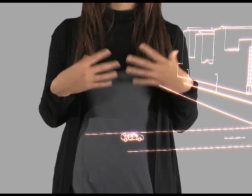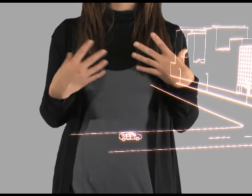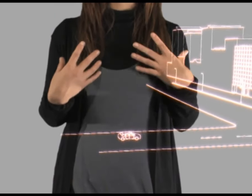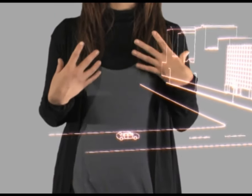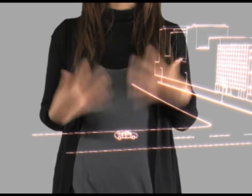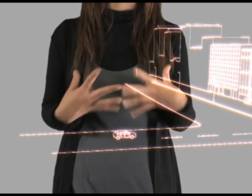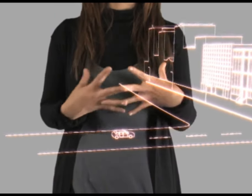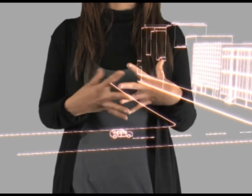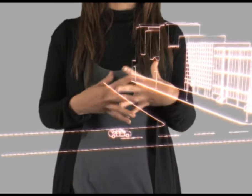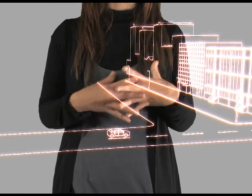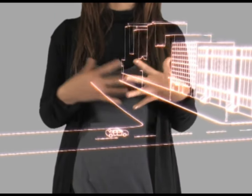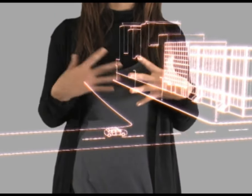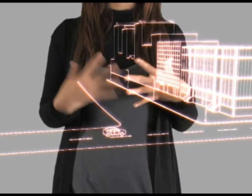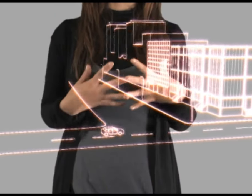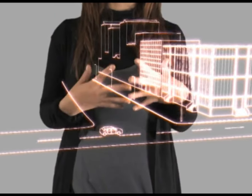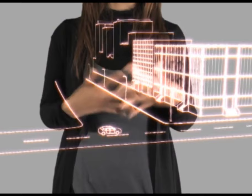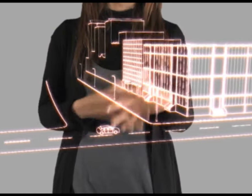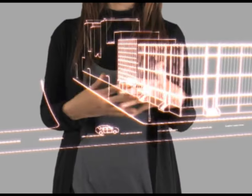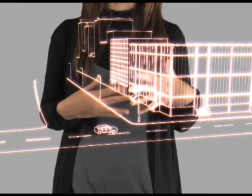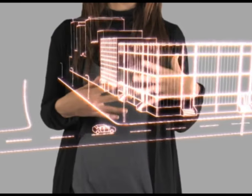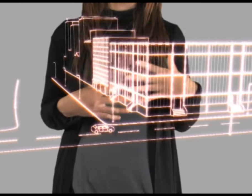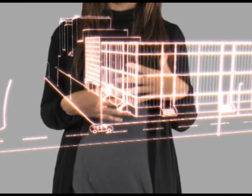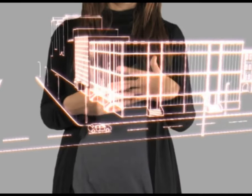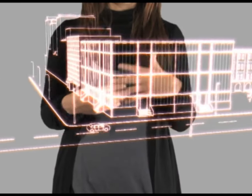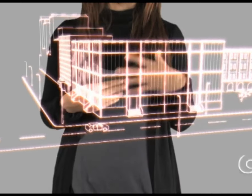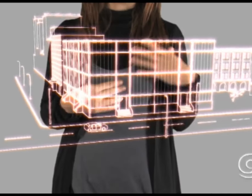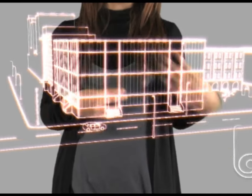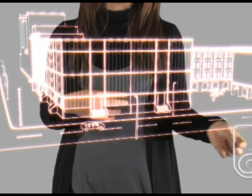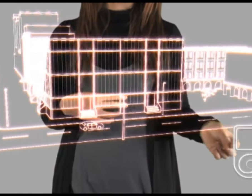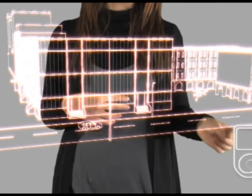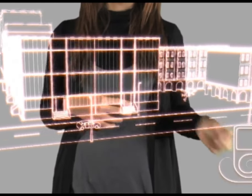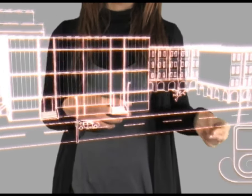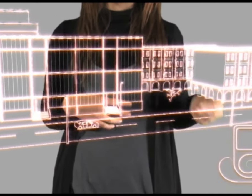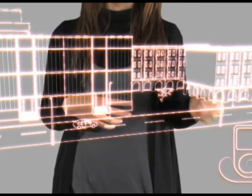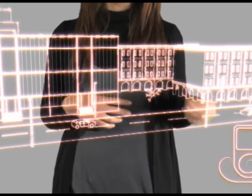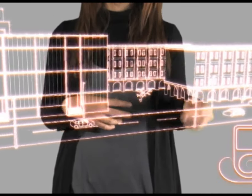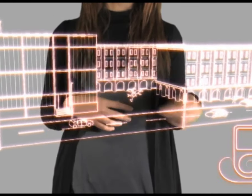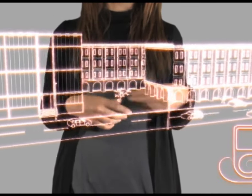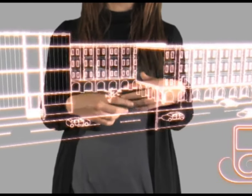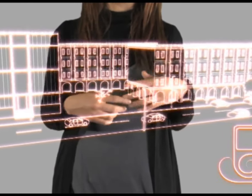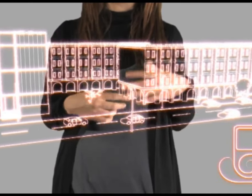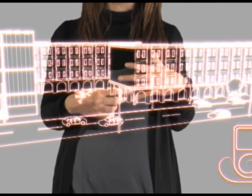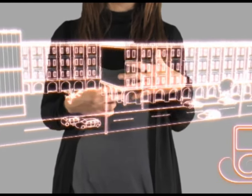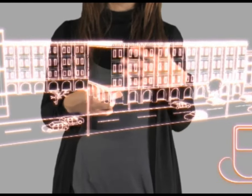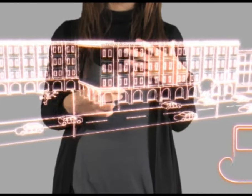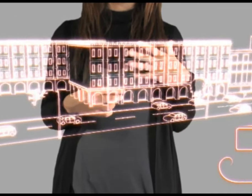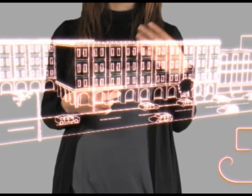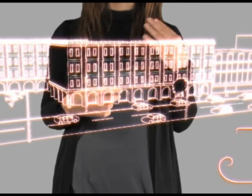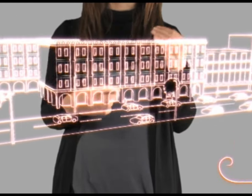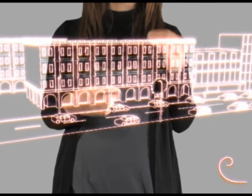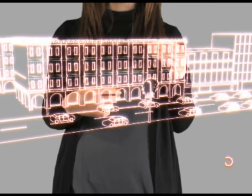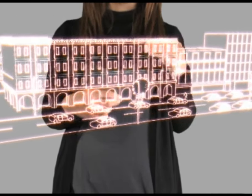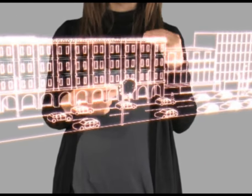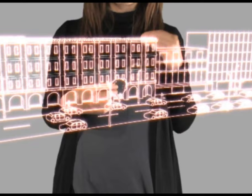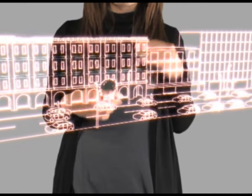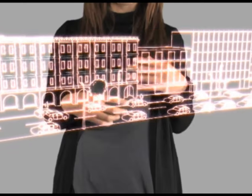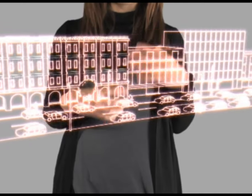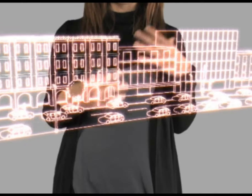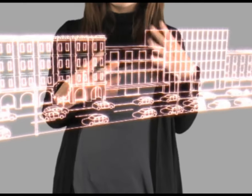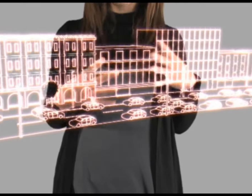I got in and started driving and I changed a song on my mp3 player. It was literally, literally